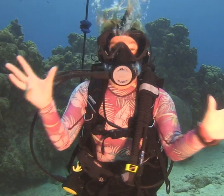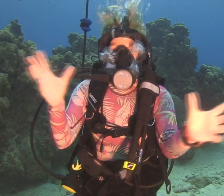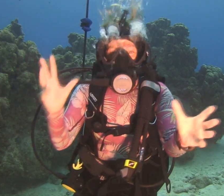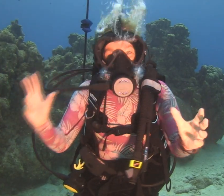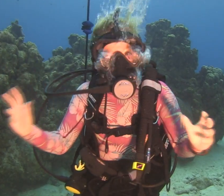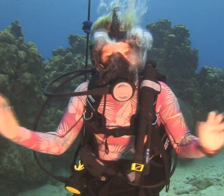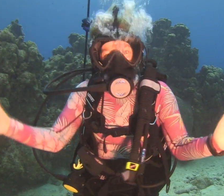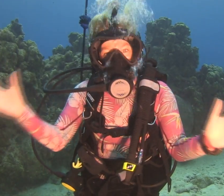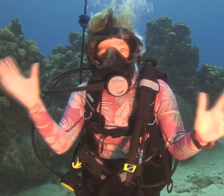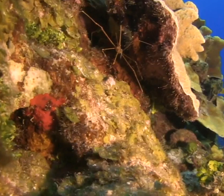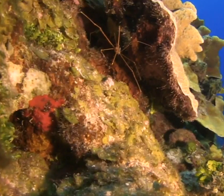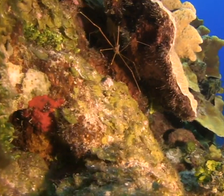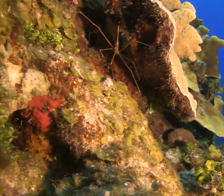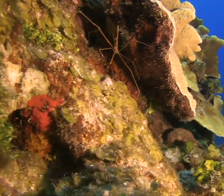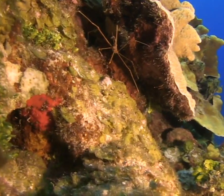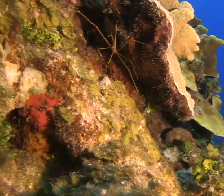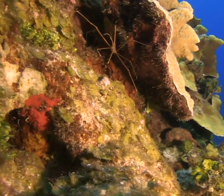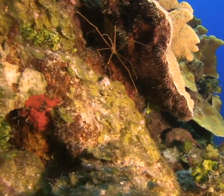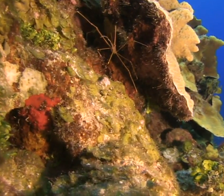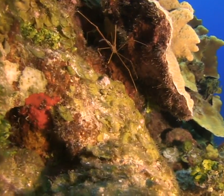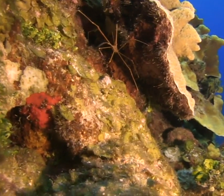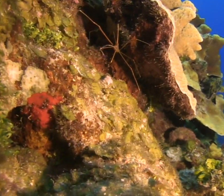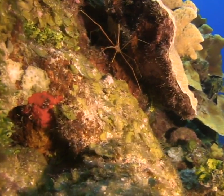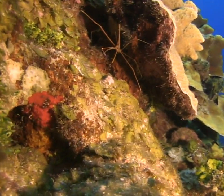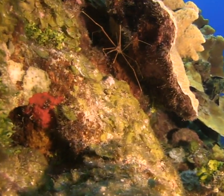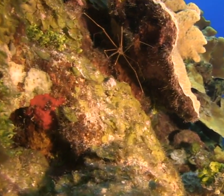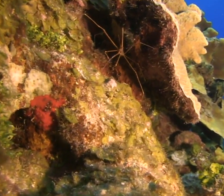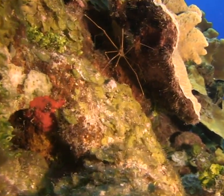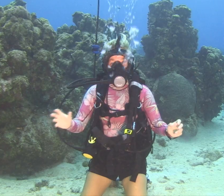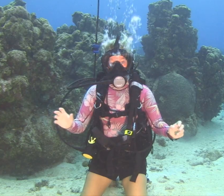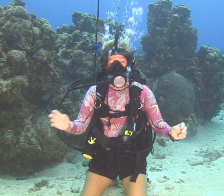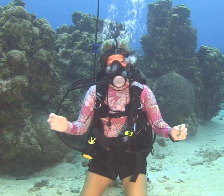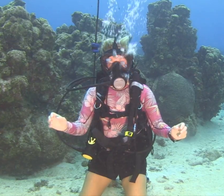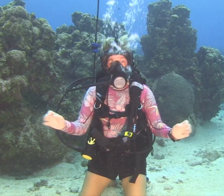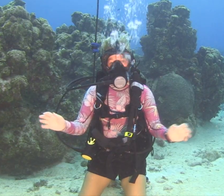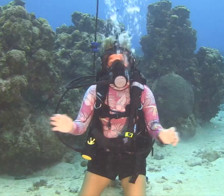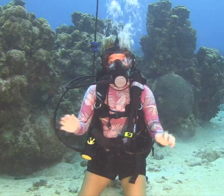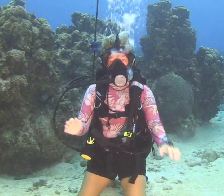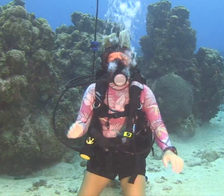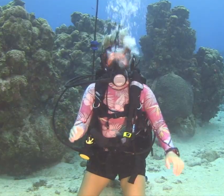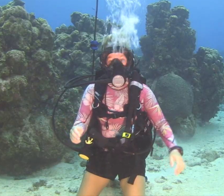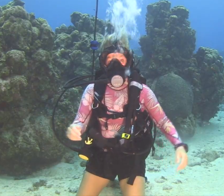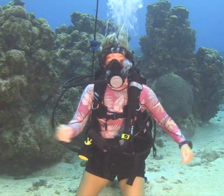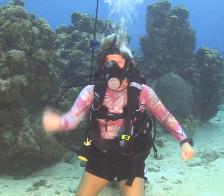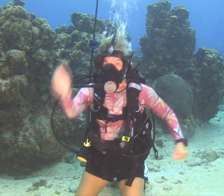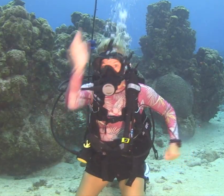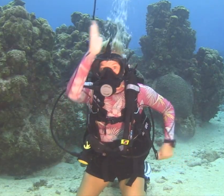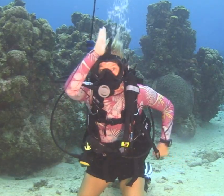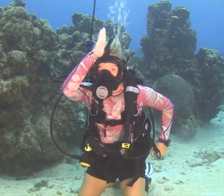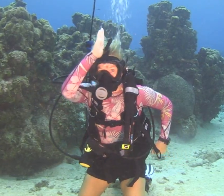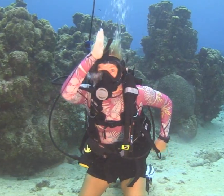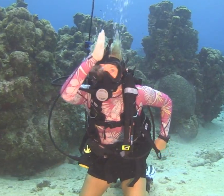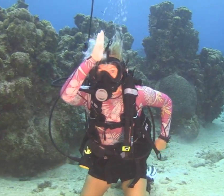tiny shrimp or a small crab. Other animals that we may see on the reef include a shark,